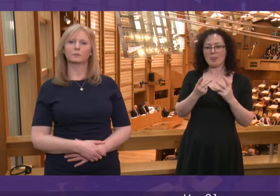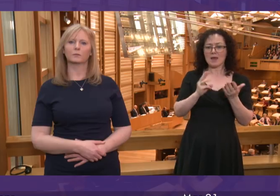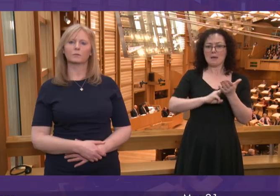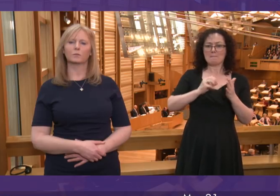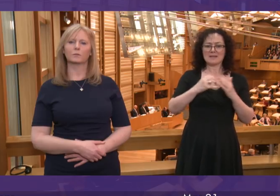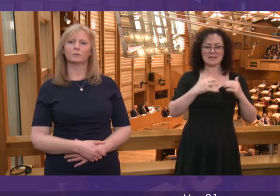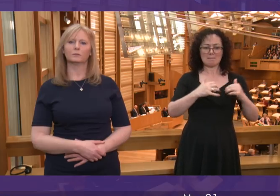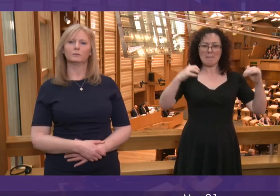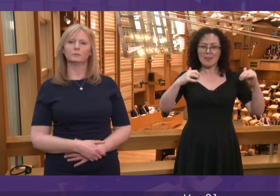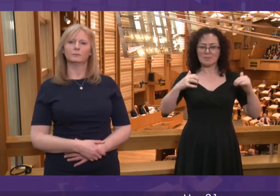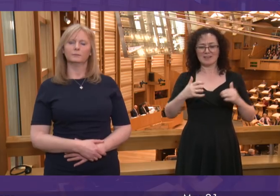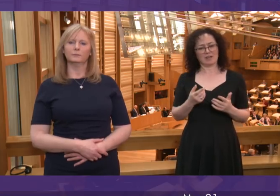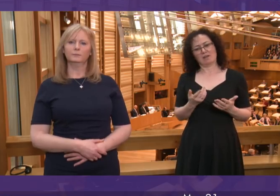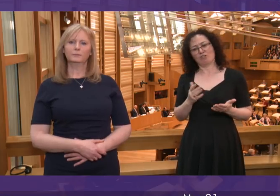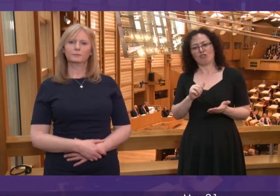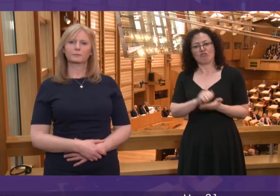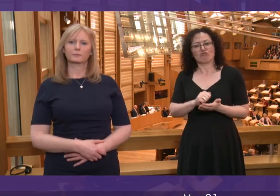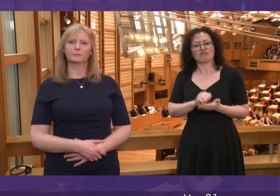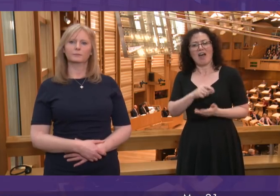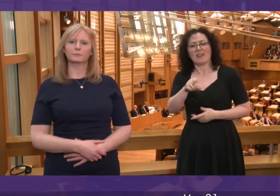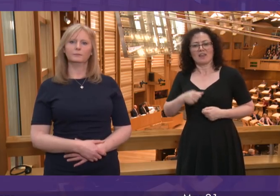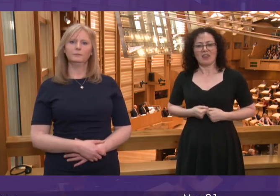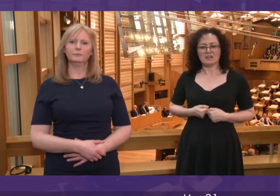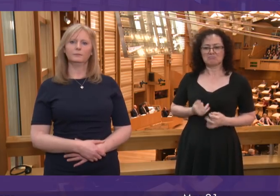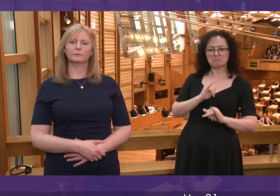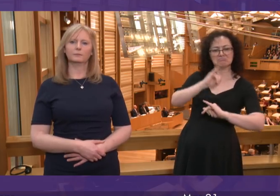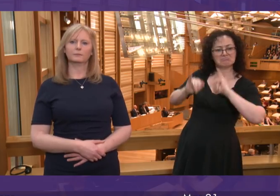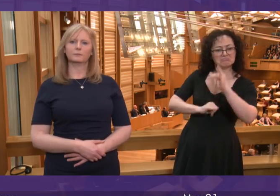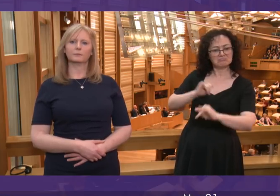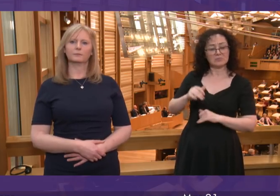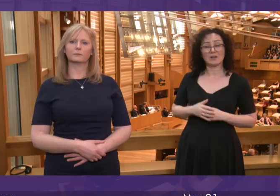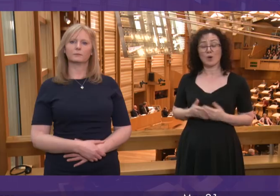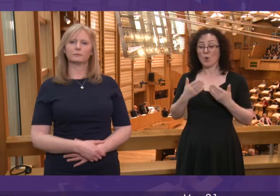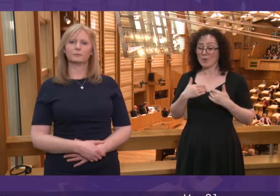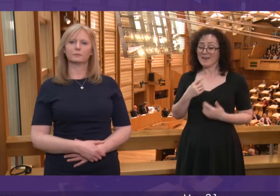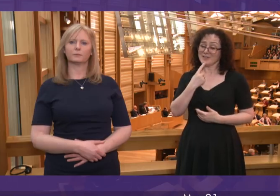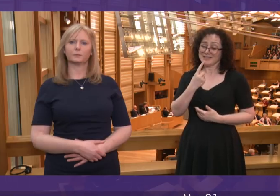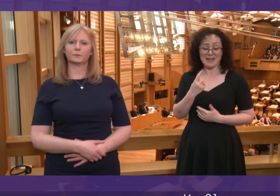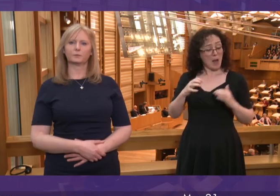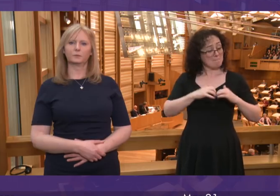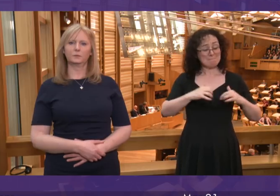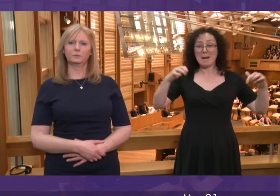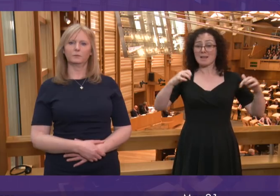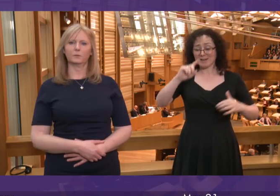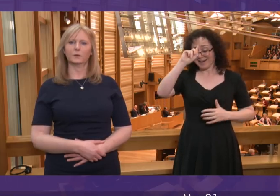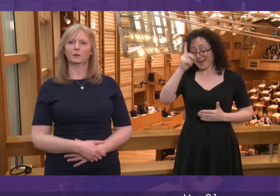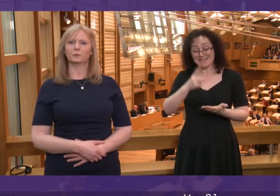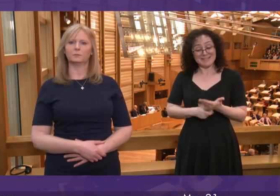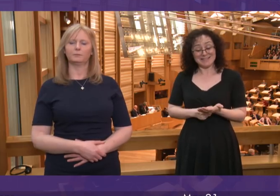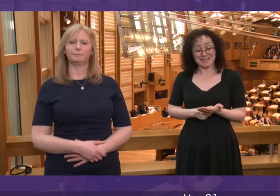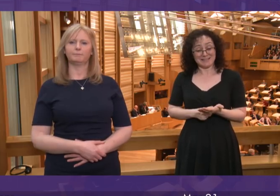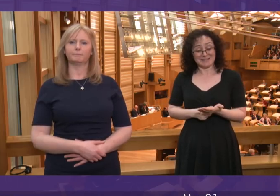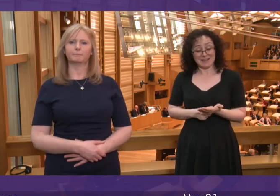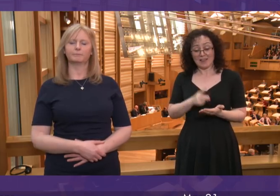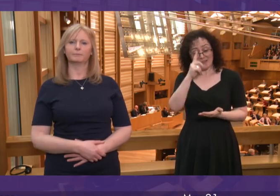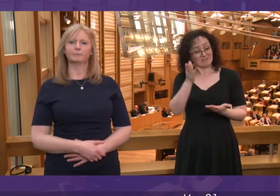10. Common sense where we admit that Parliament is incapable of deciding, so we have a public vote to let